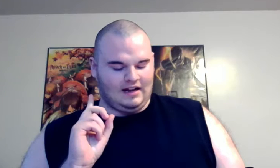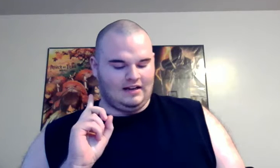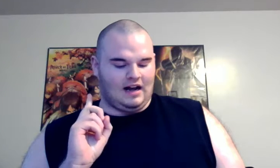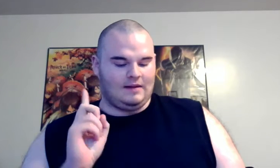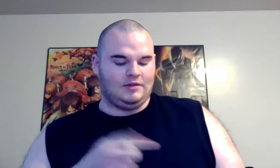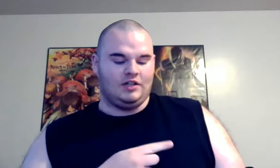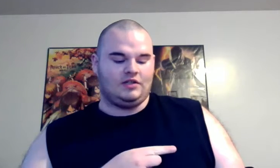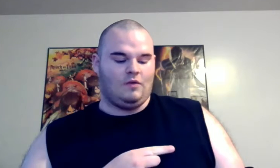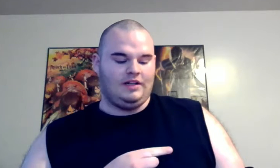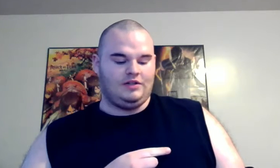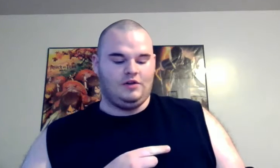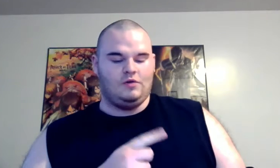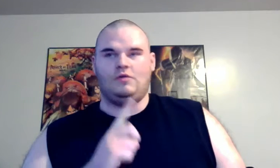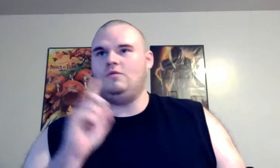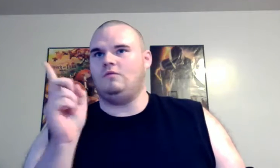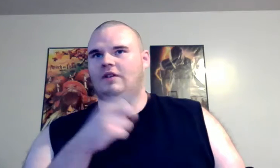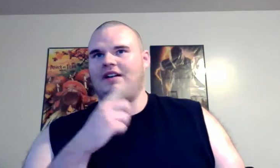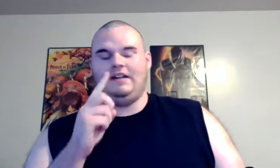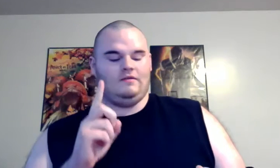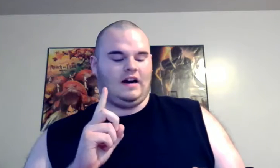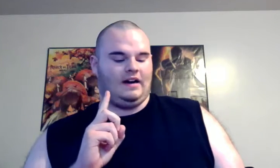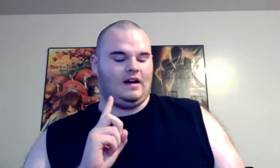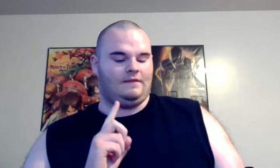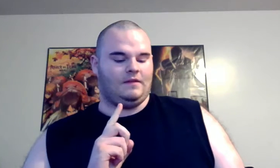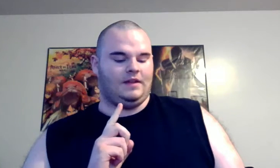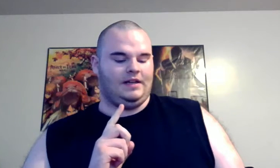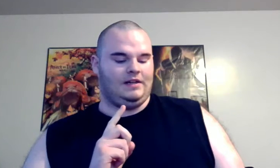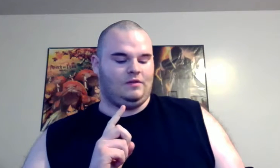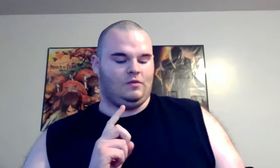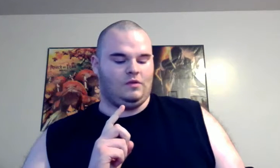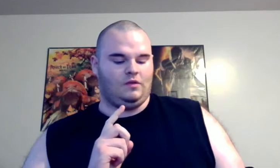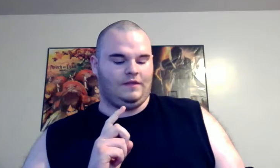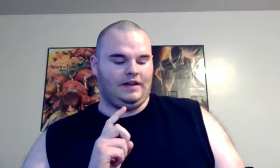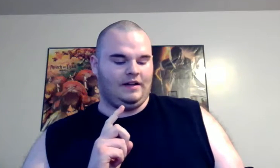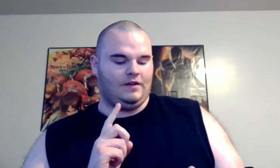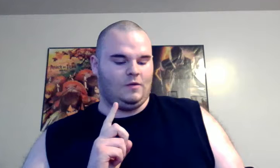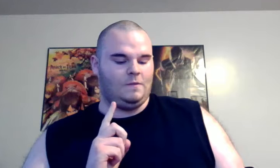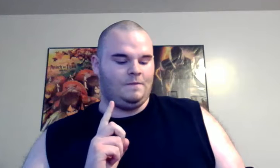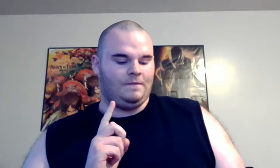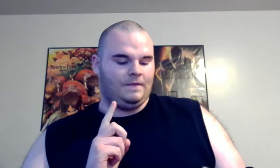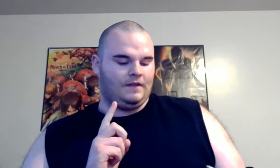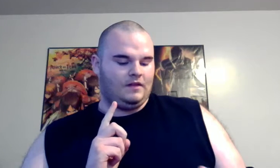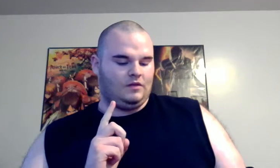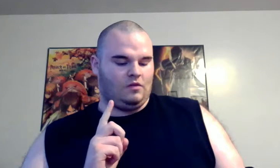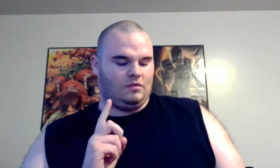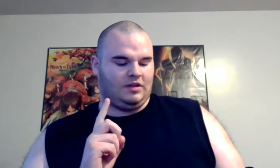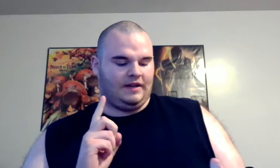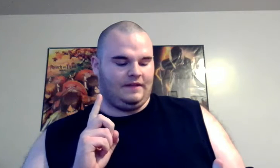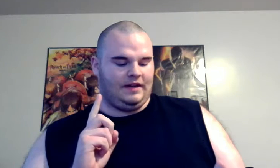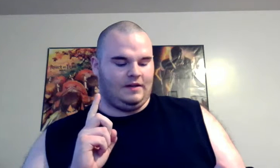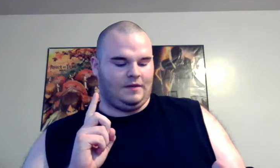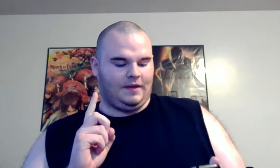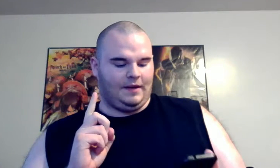I'm just going to read it right off of the Google video Google Play video thing